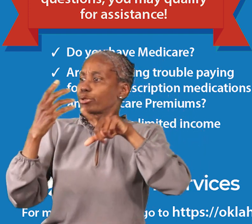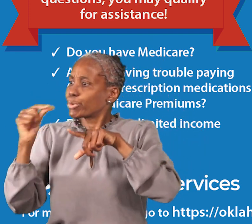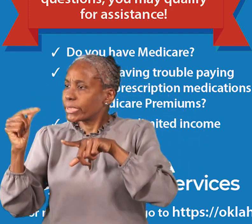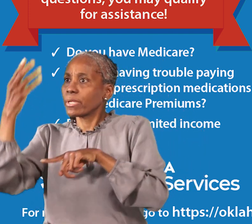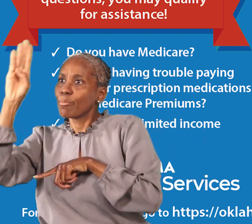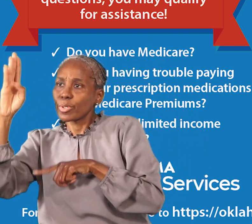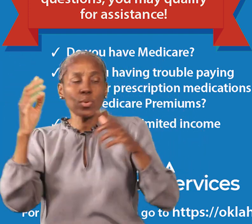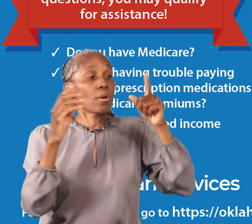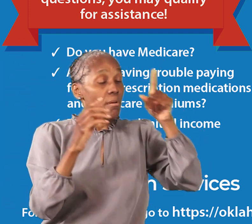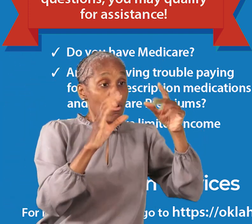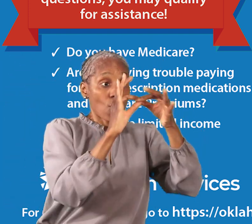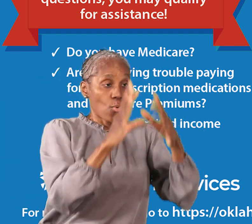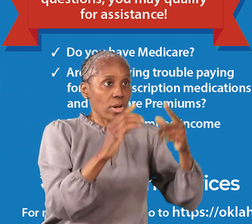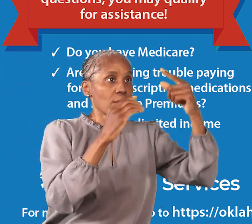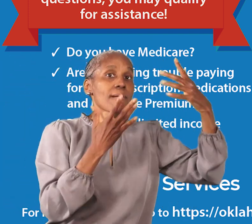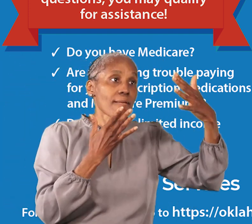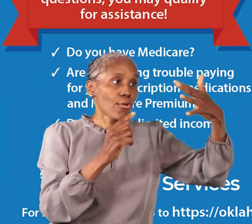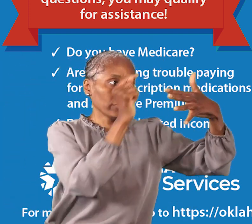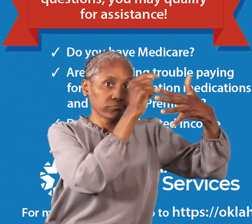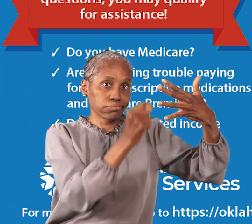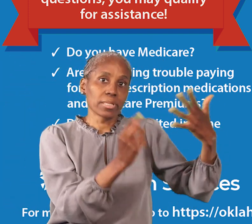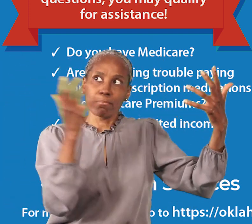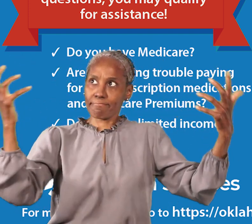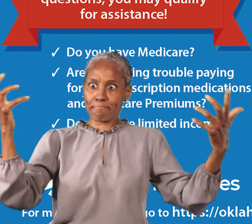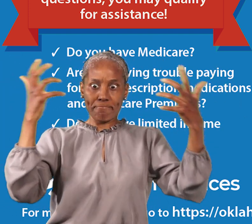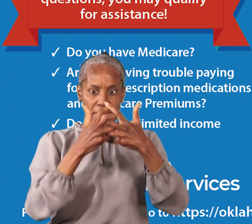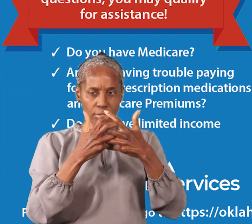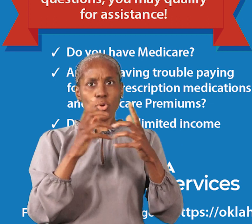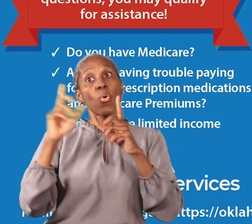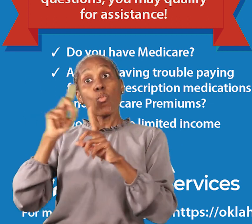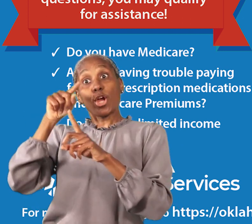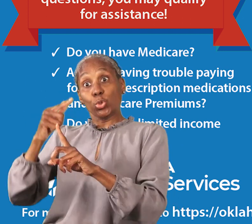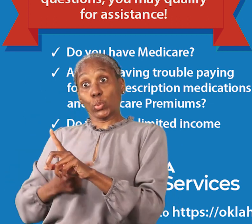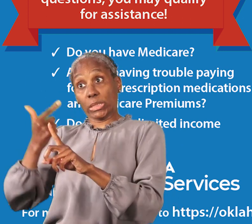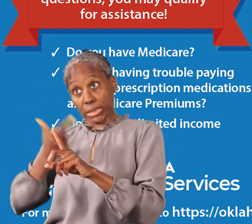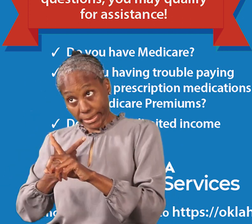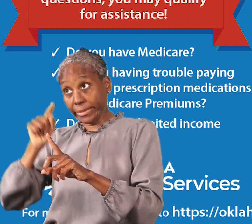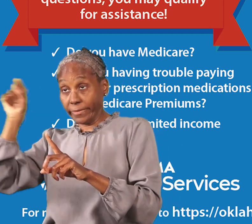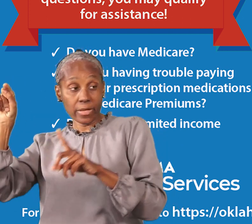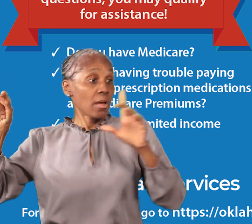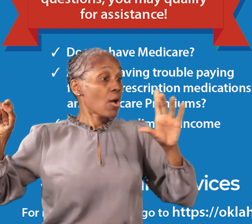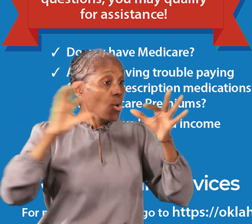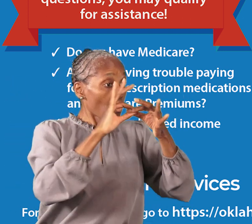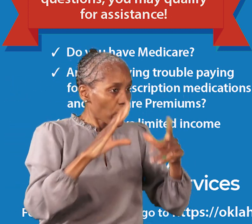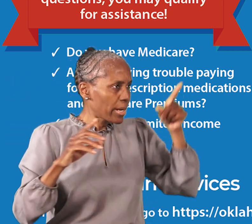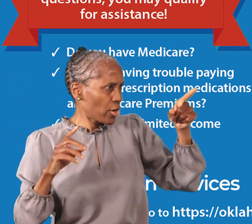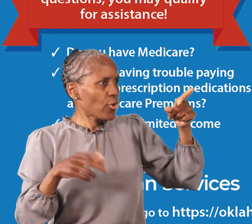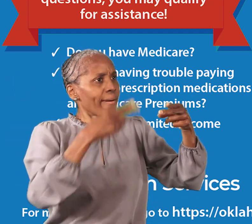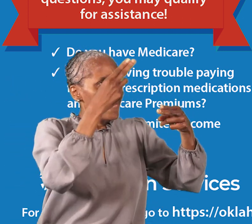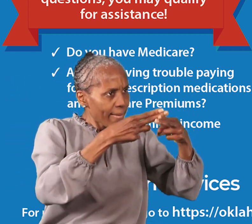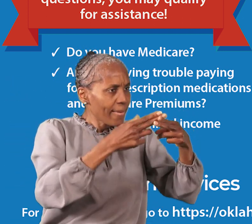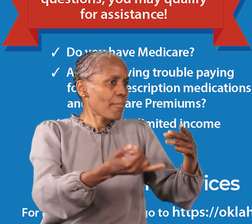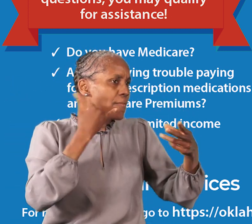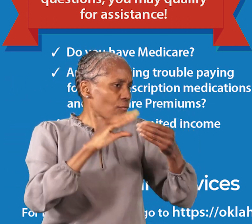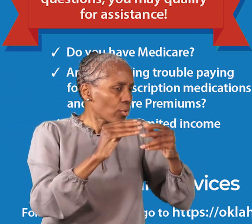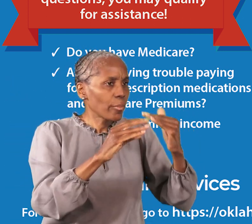coordinated areas are corresponding with the MIPA coordinators in that area. Please locate your coordinator in